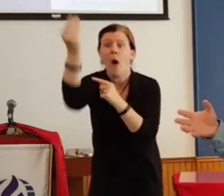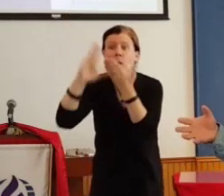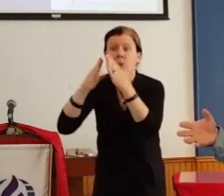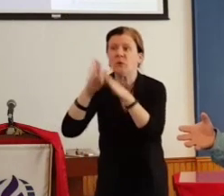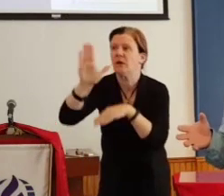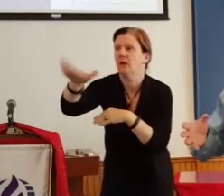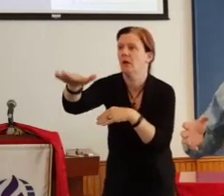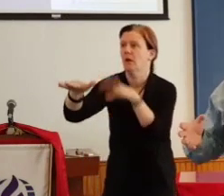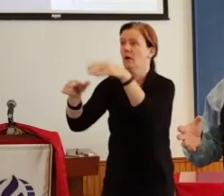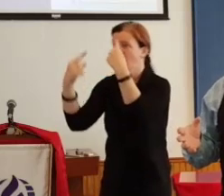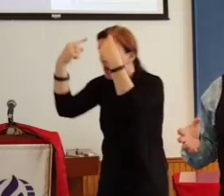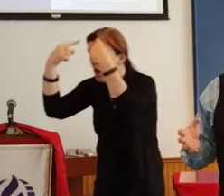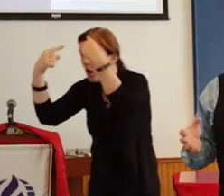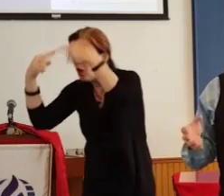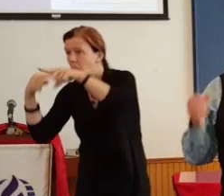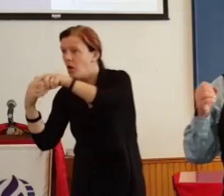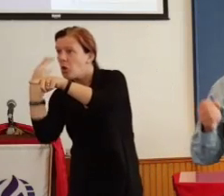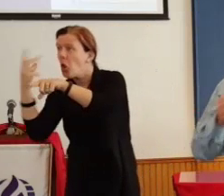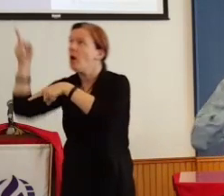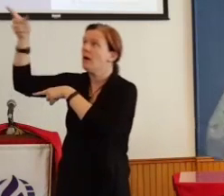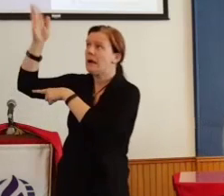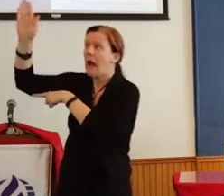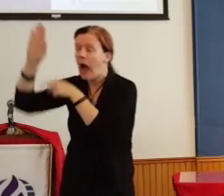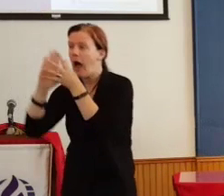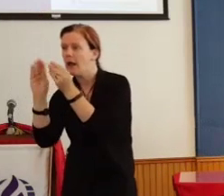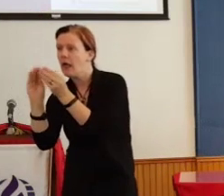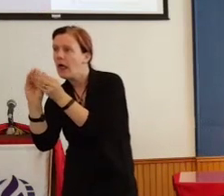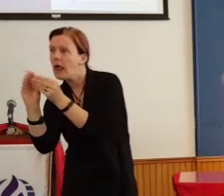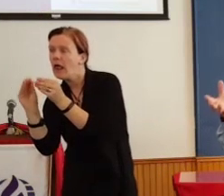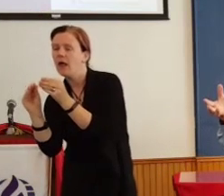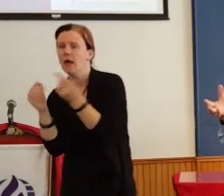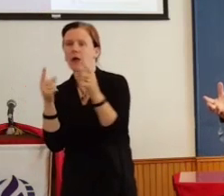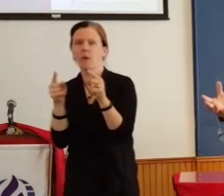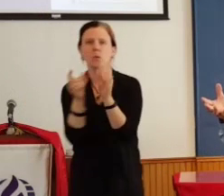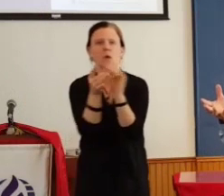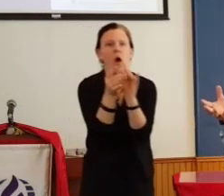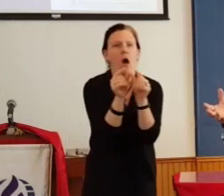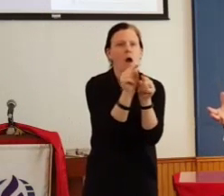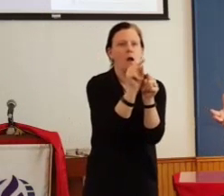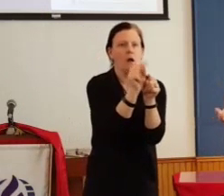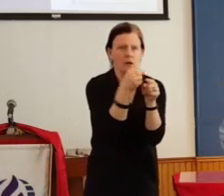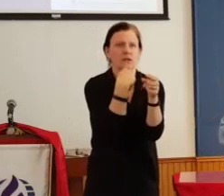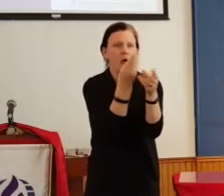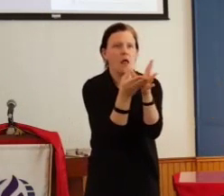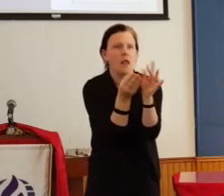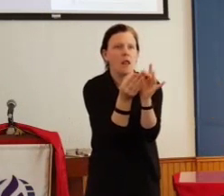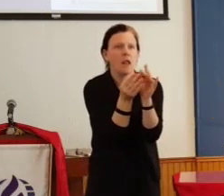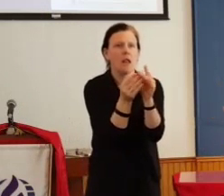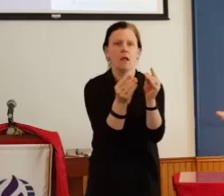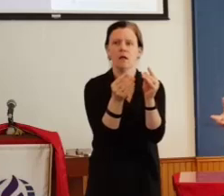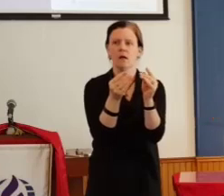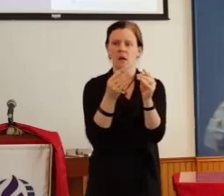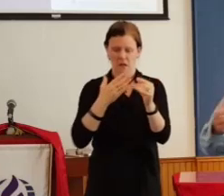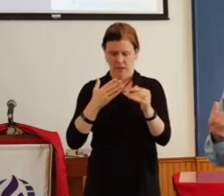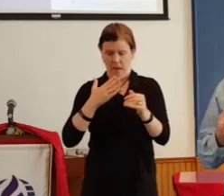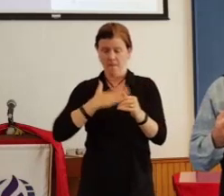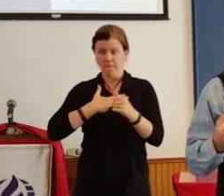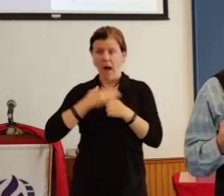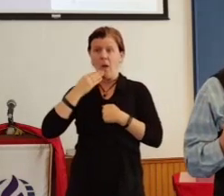let others know. And now we find when we go out and we start talking with somebody in the neighborhood, we're speaking in a language that we've never spoken